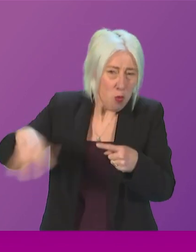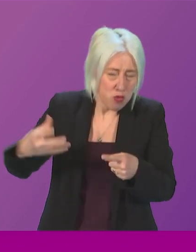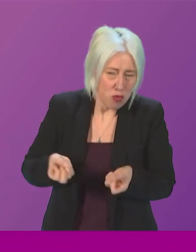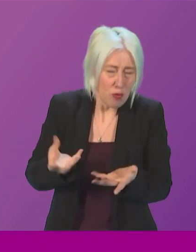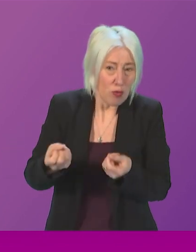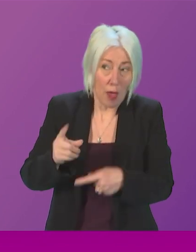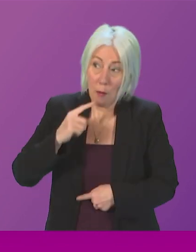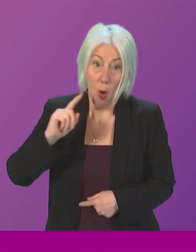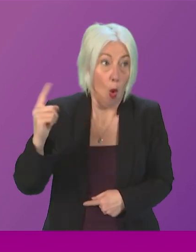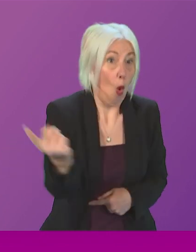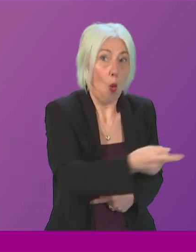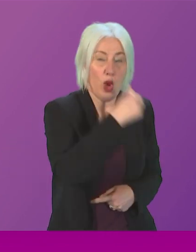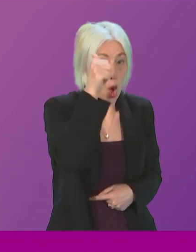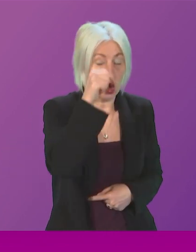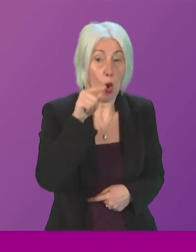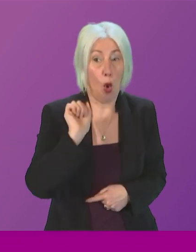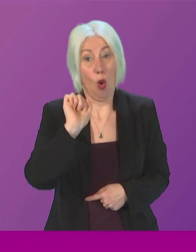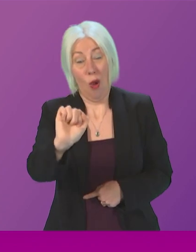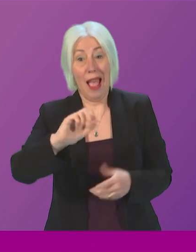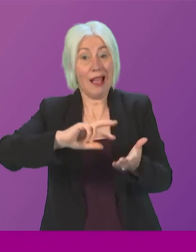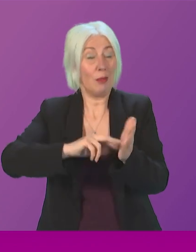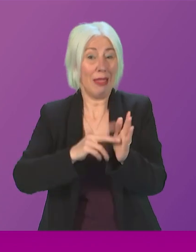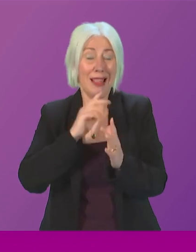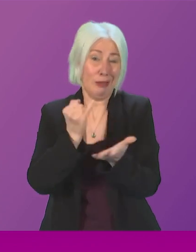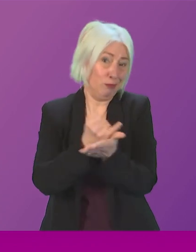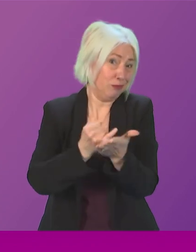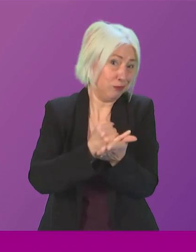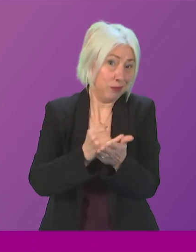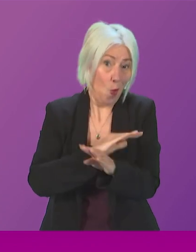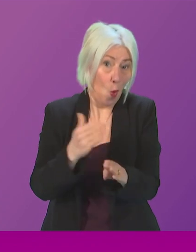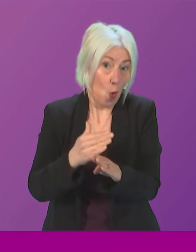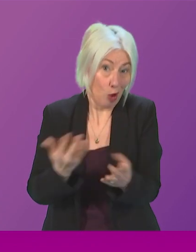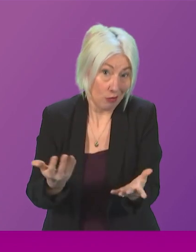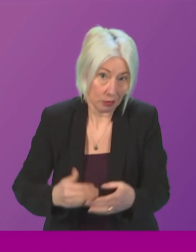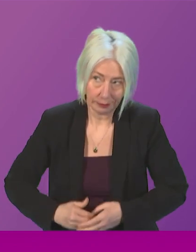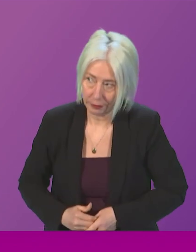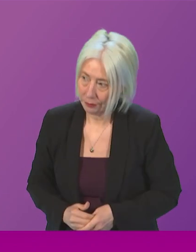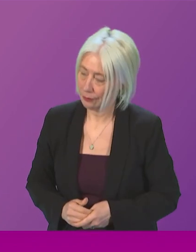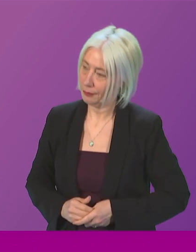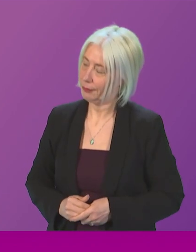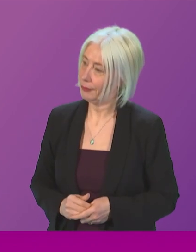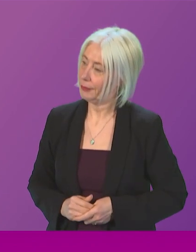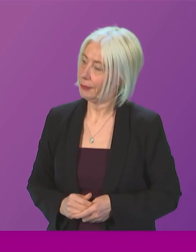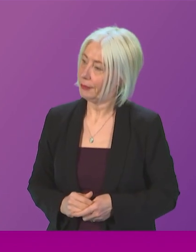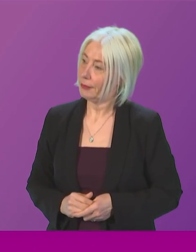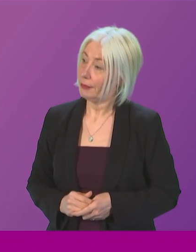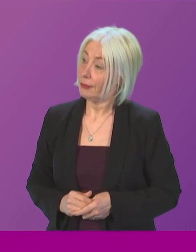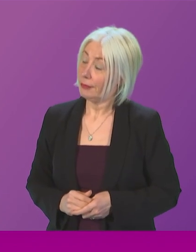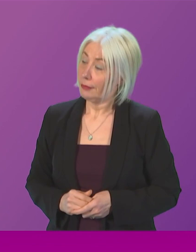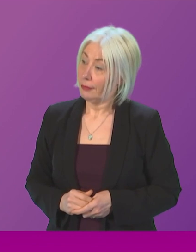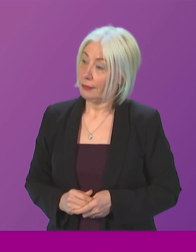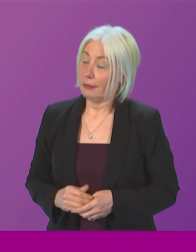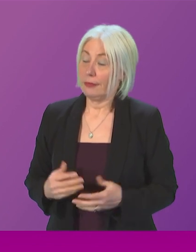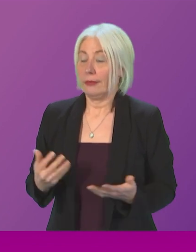everyone else knows, his plans are woeful and they won't work. First Minister. It is